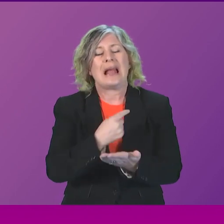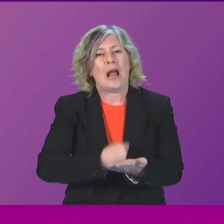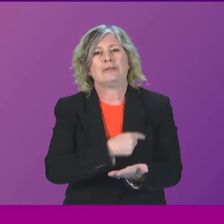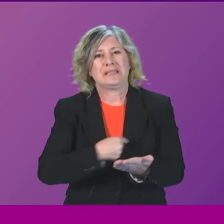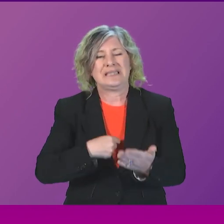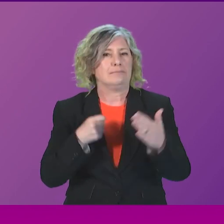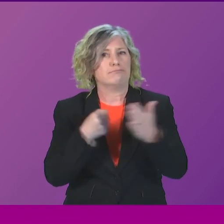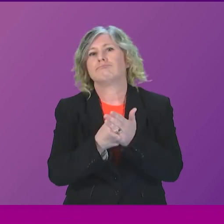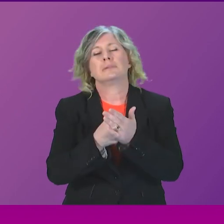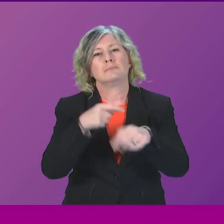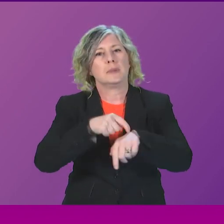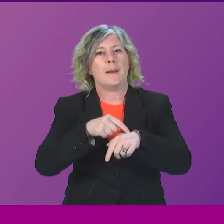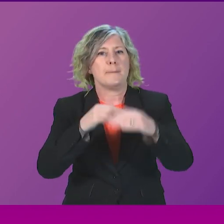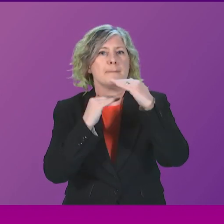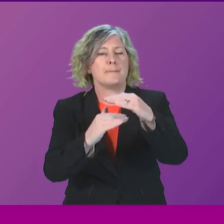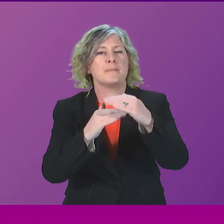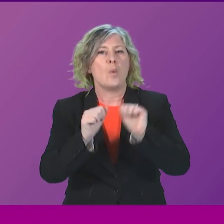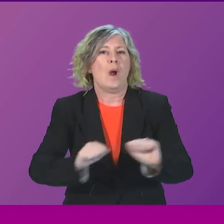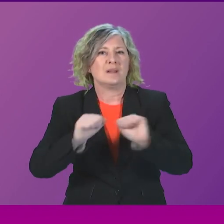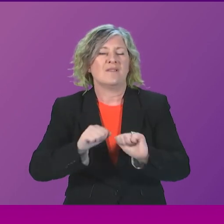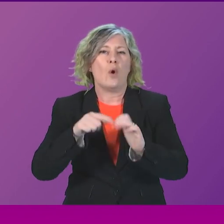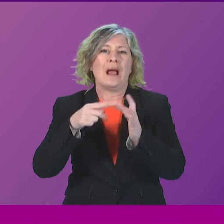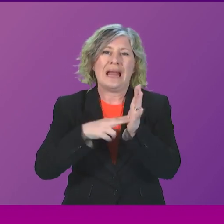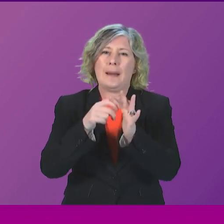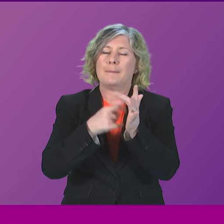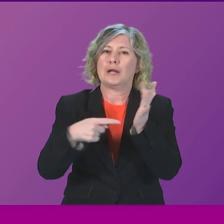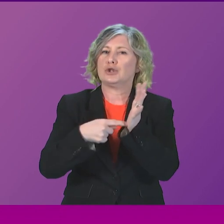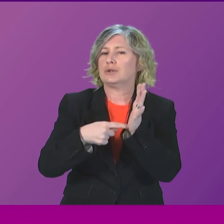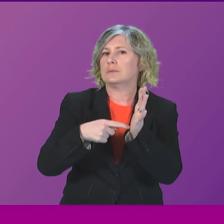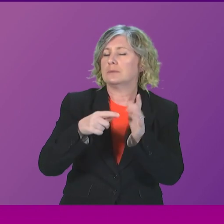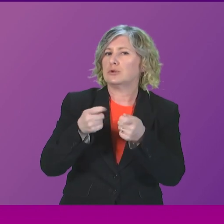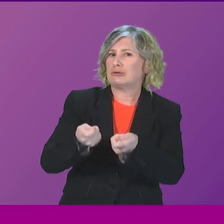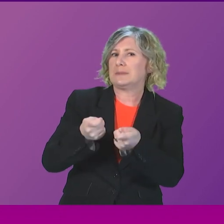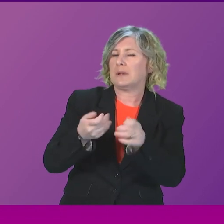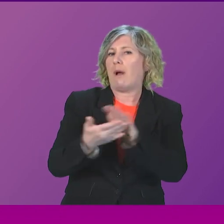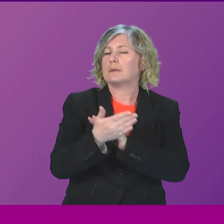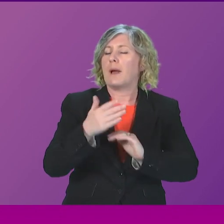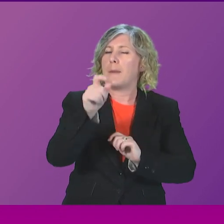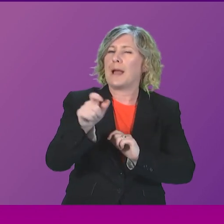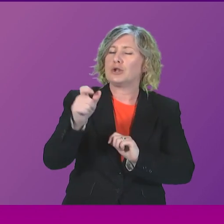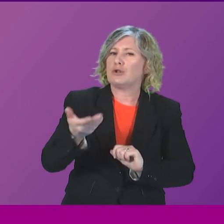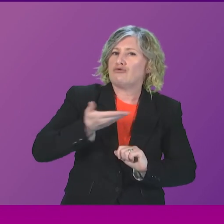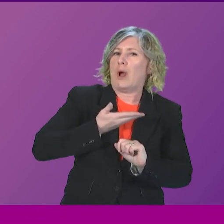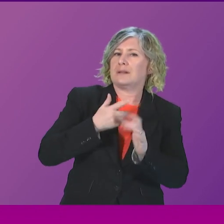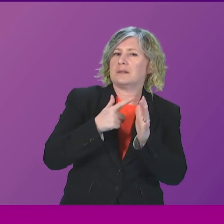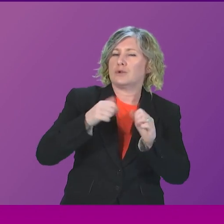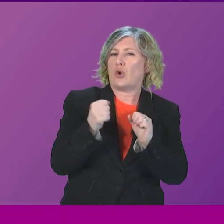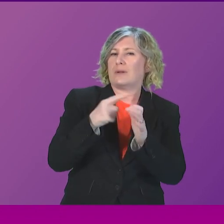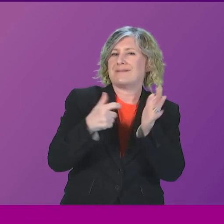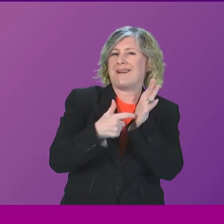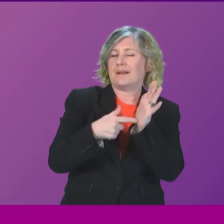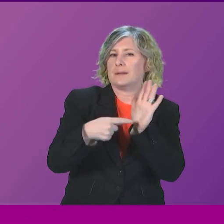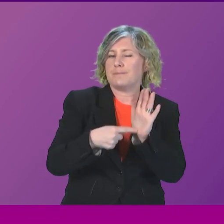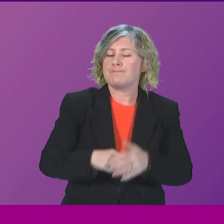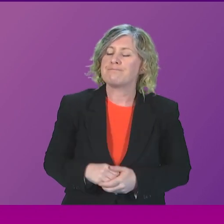for inpatient treatment under the Passion's Right Scotland Act? The First Minister. I can say directly to